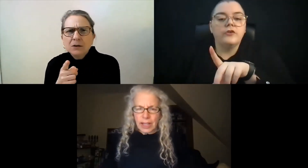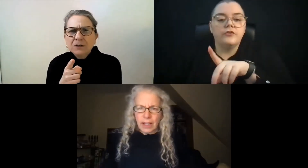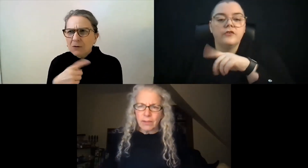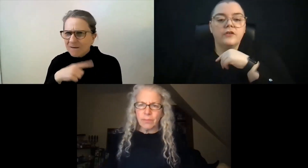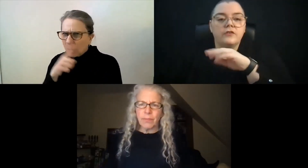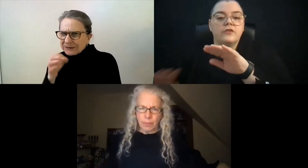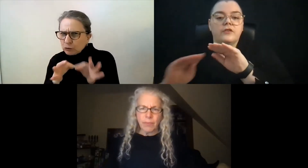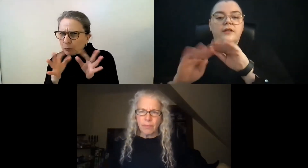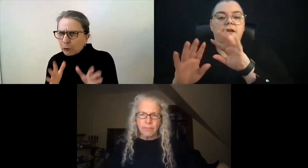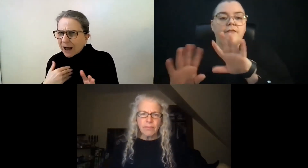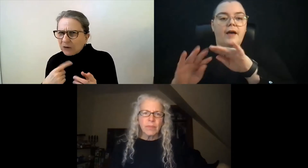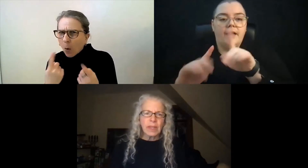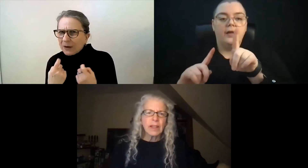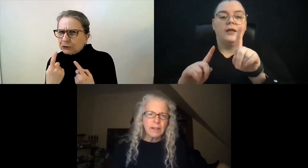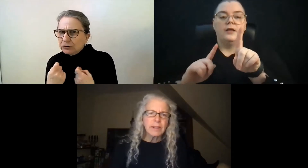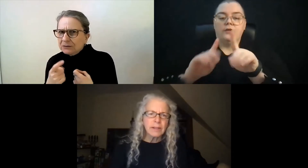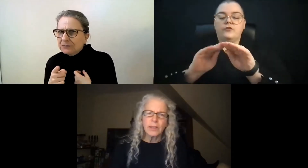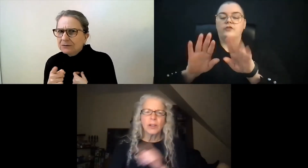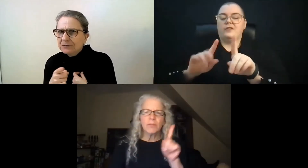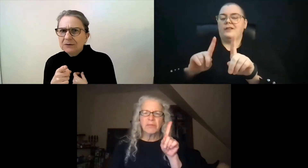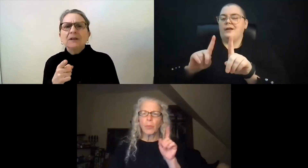Just to clarify,